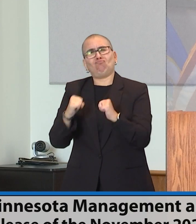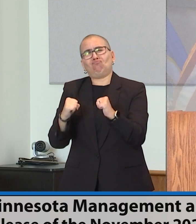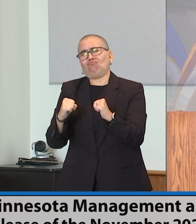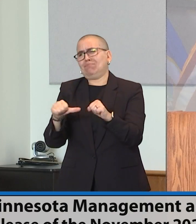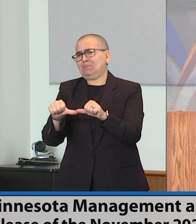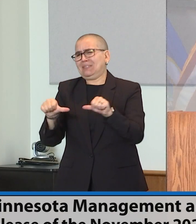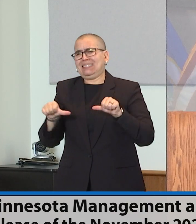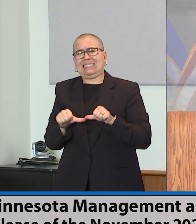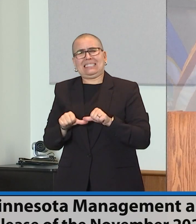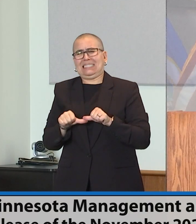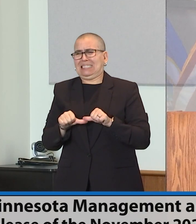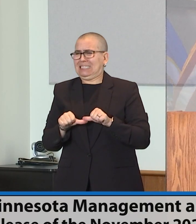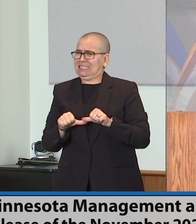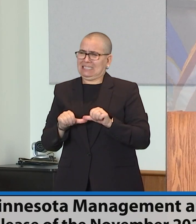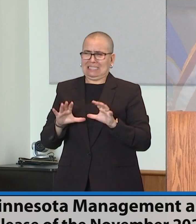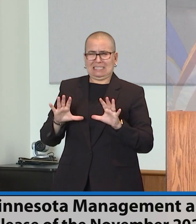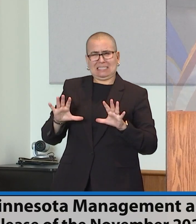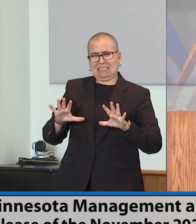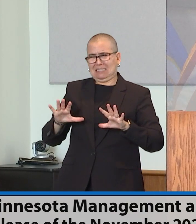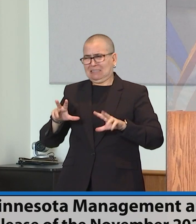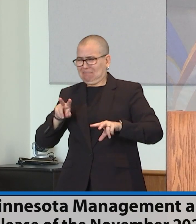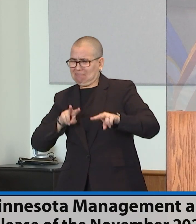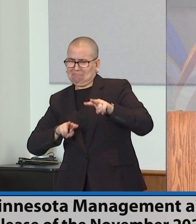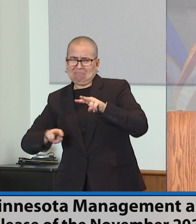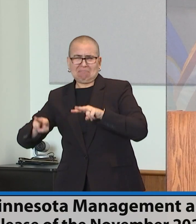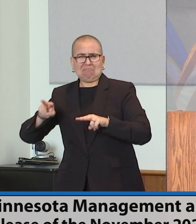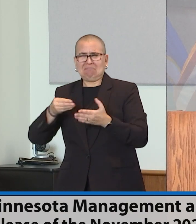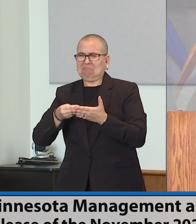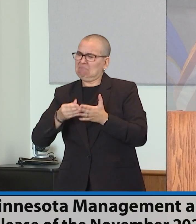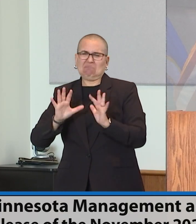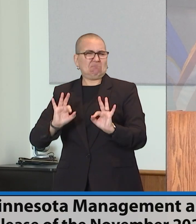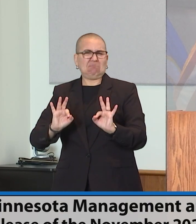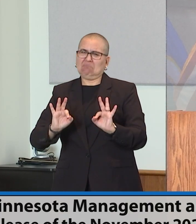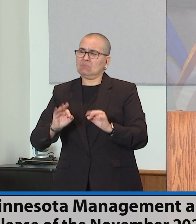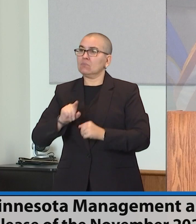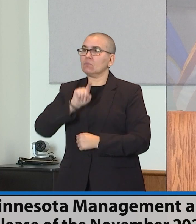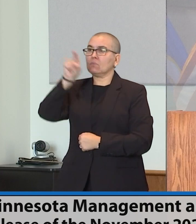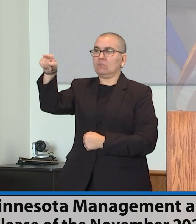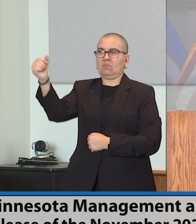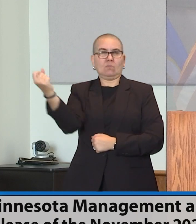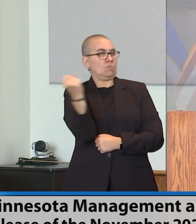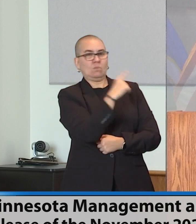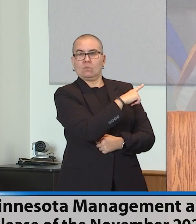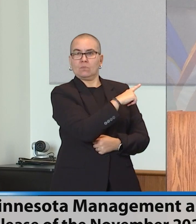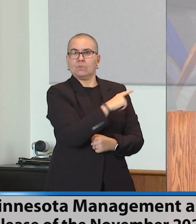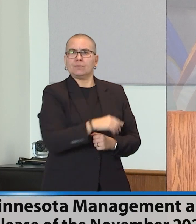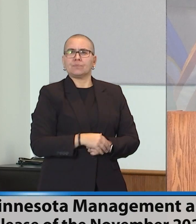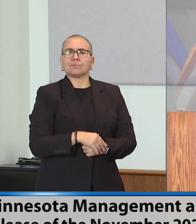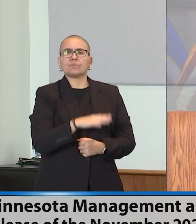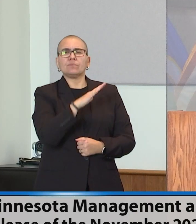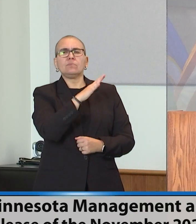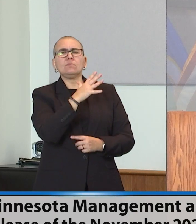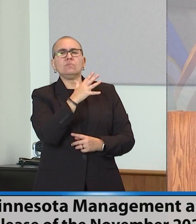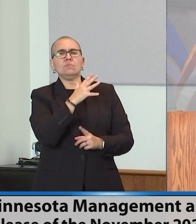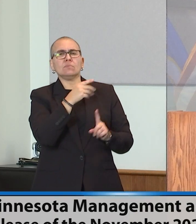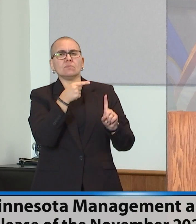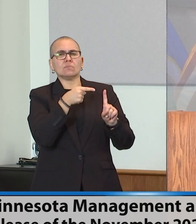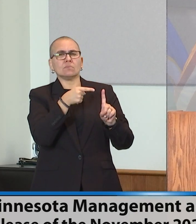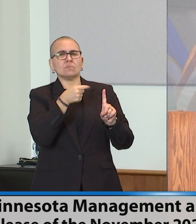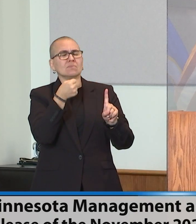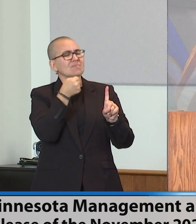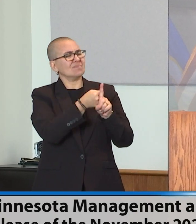forecast. Commissioner, back on the impact of inflation here. So am I understanding it right that